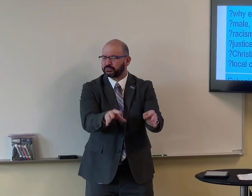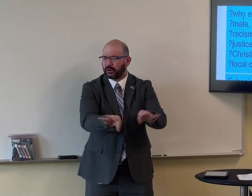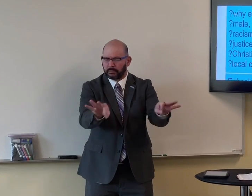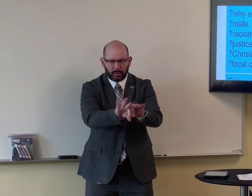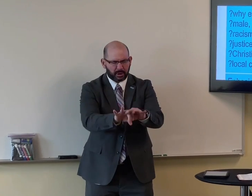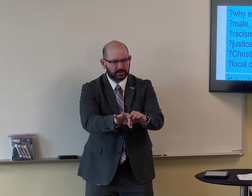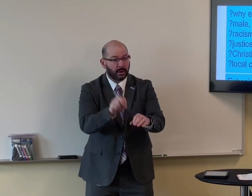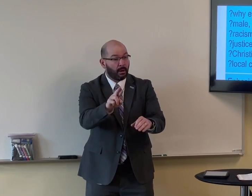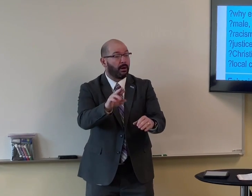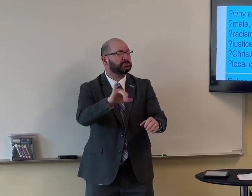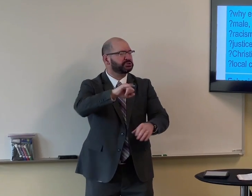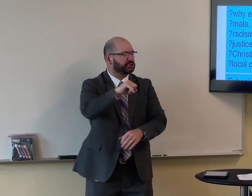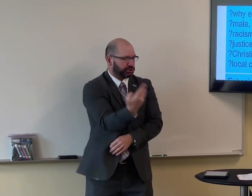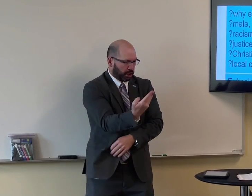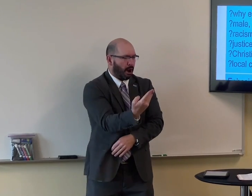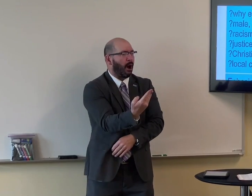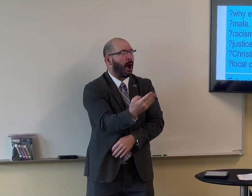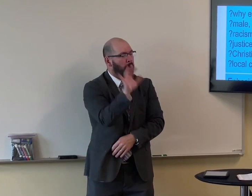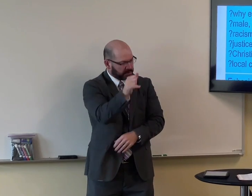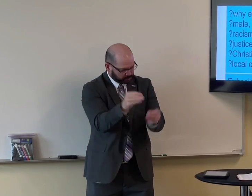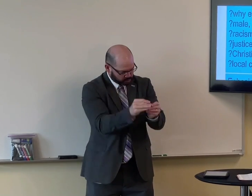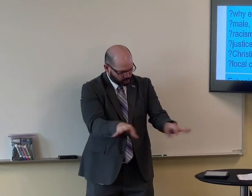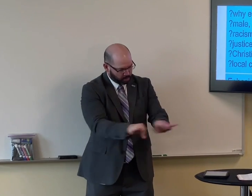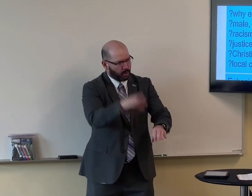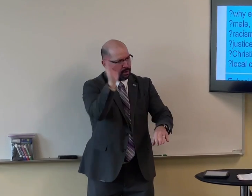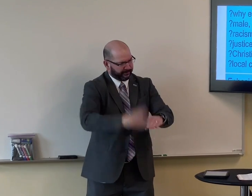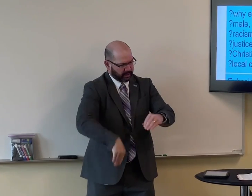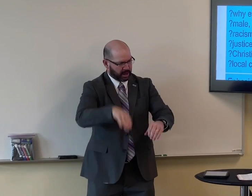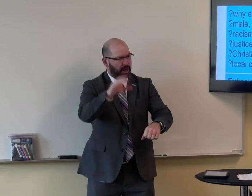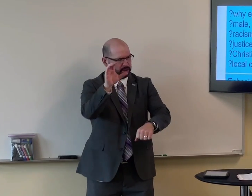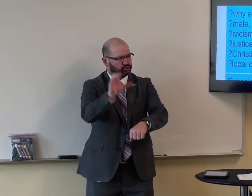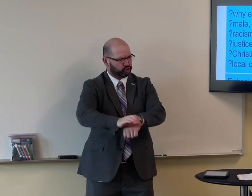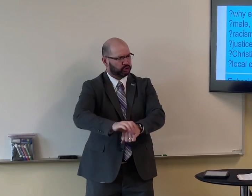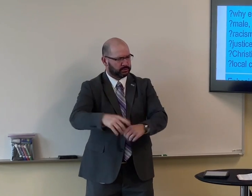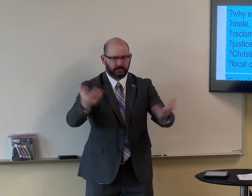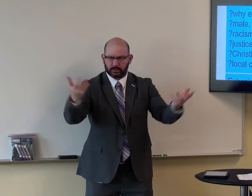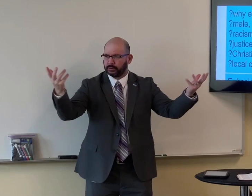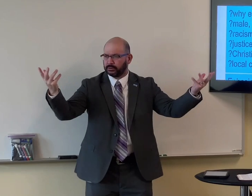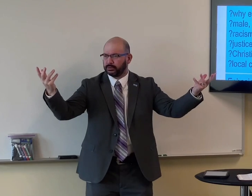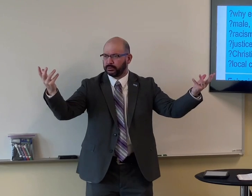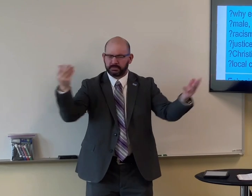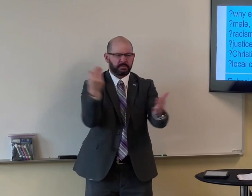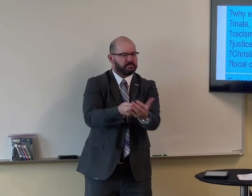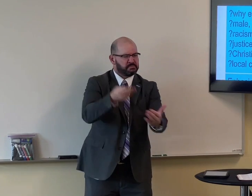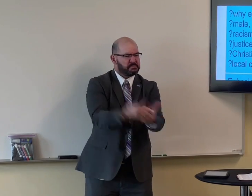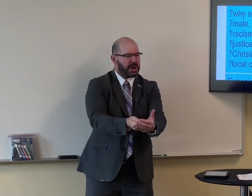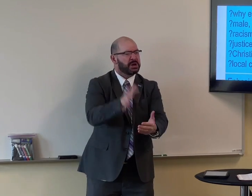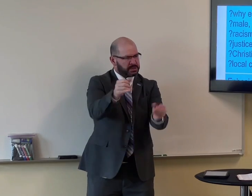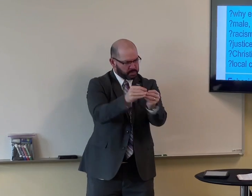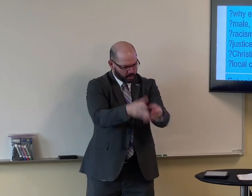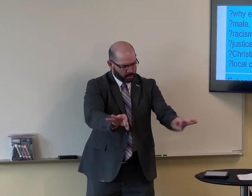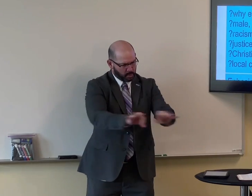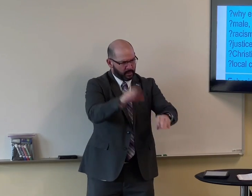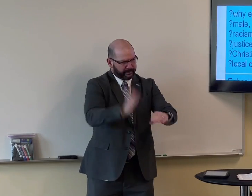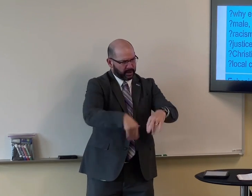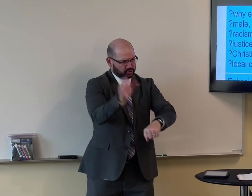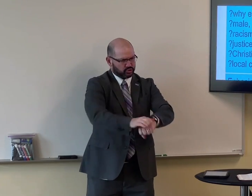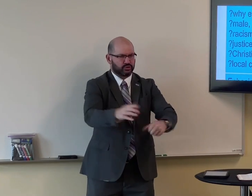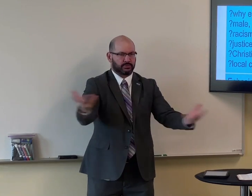more important. Yeah. If you have a job, that's more important than the local church. Money is more important than the